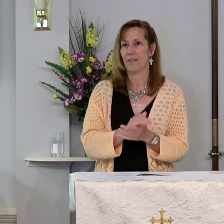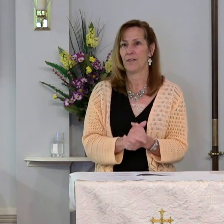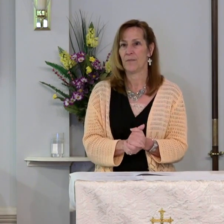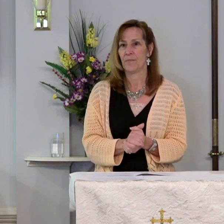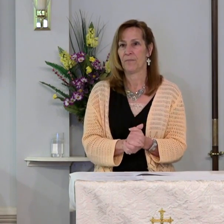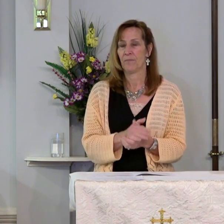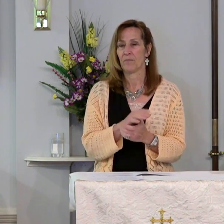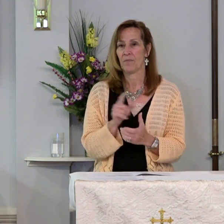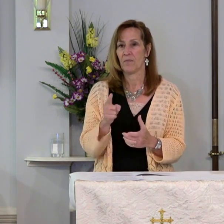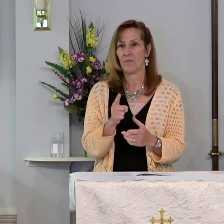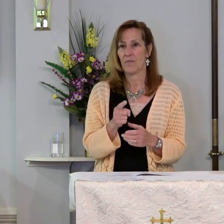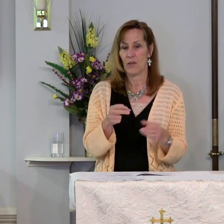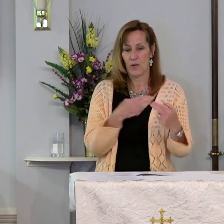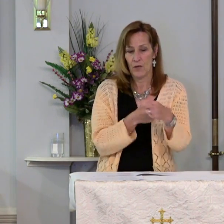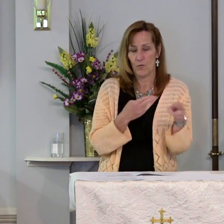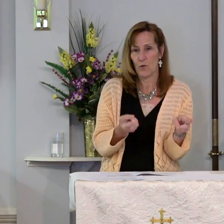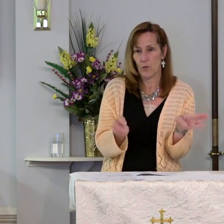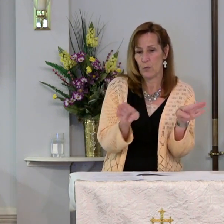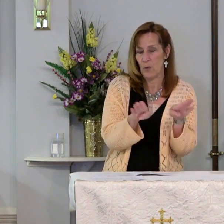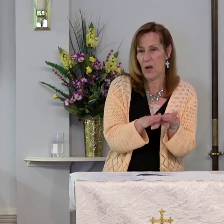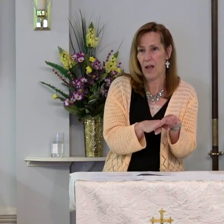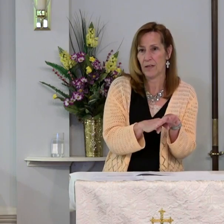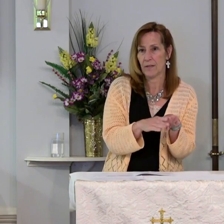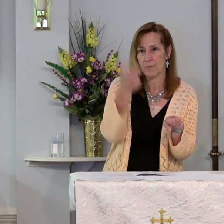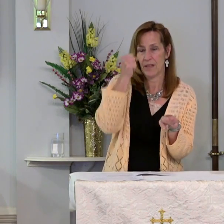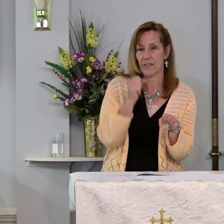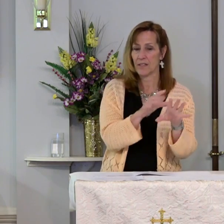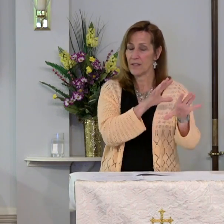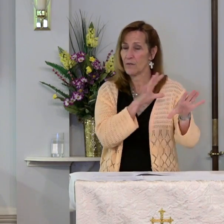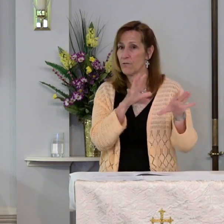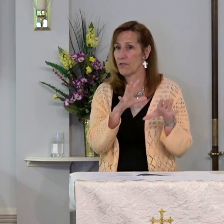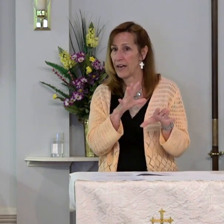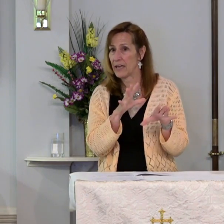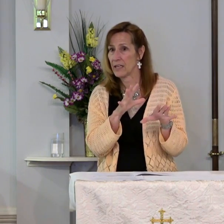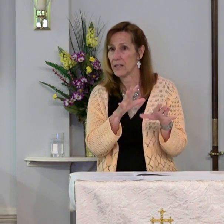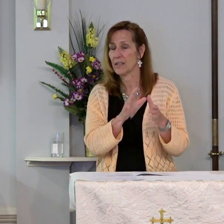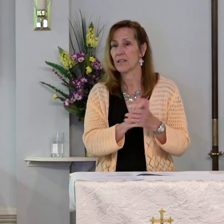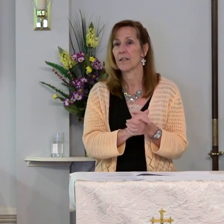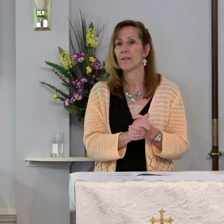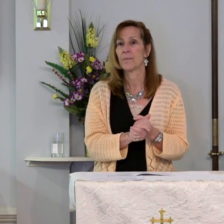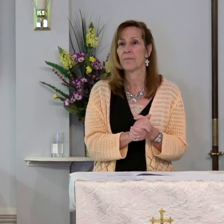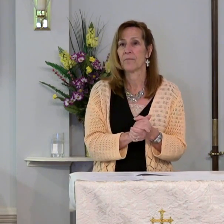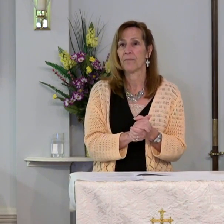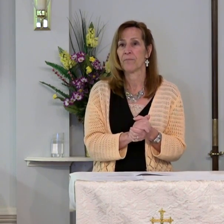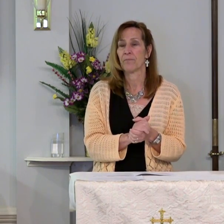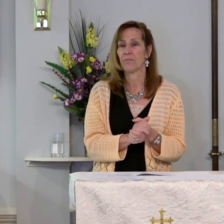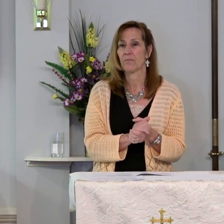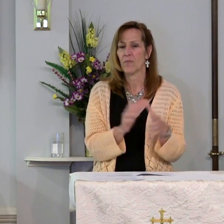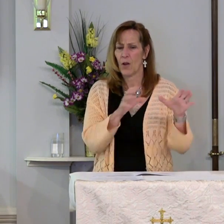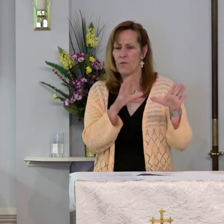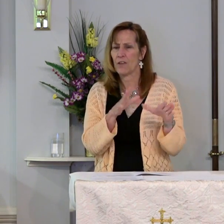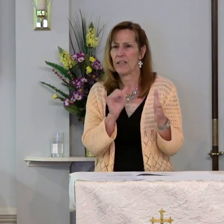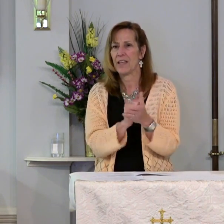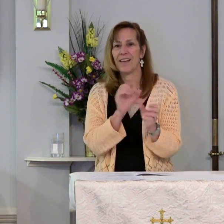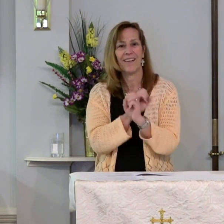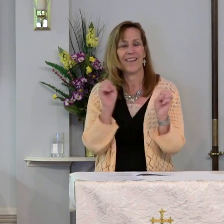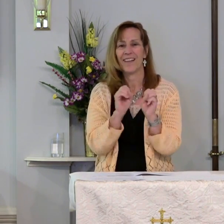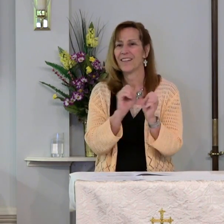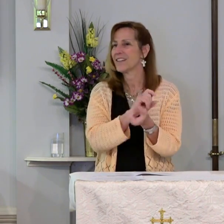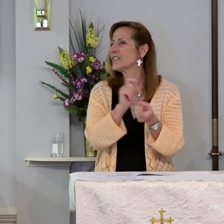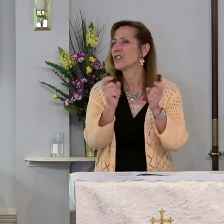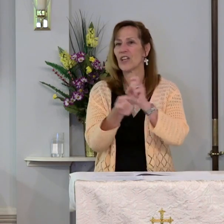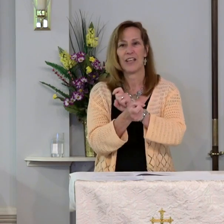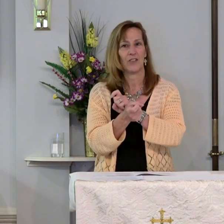They are locked in a room because they are afraid. Afraid that nothing has